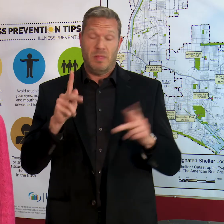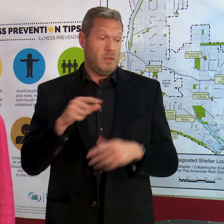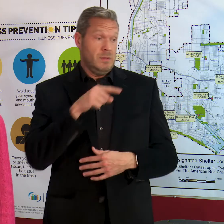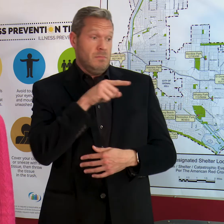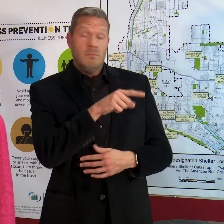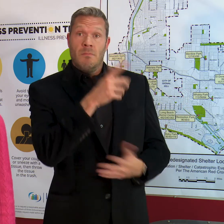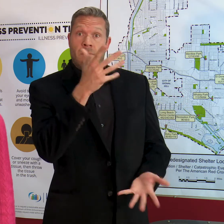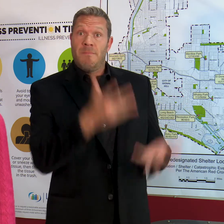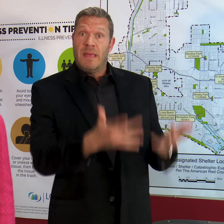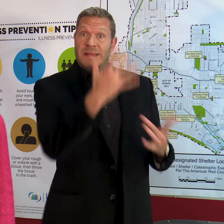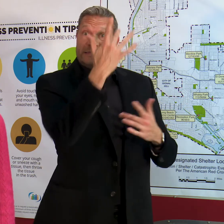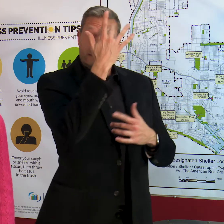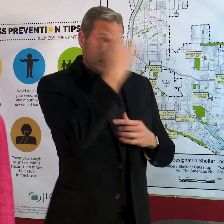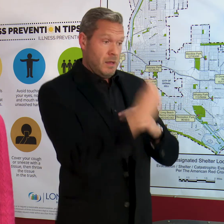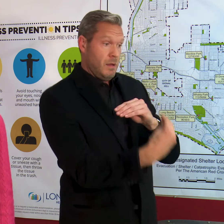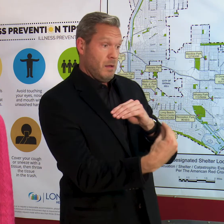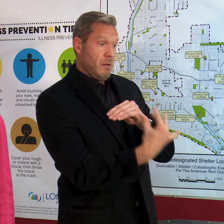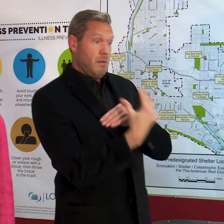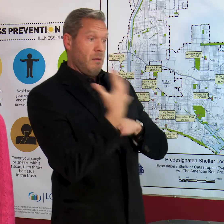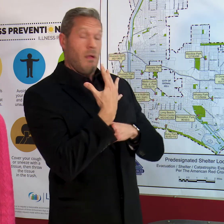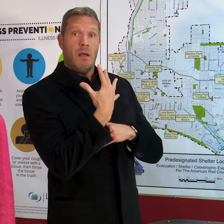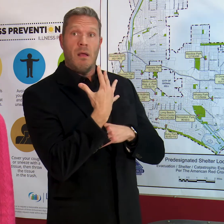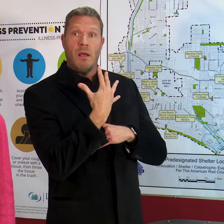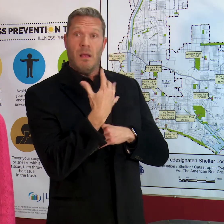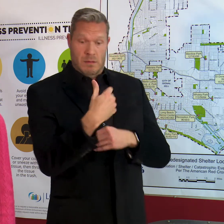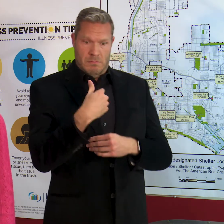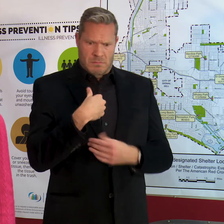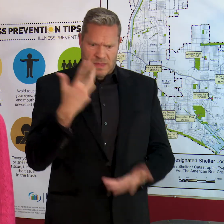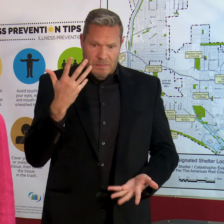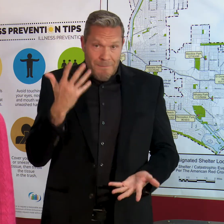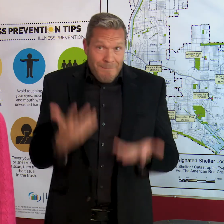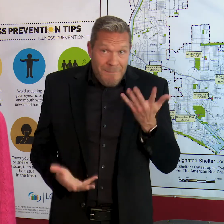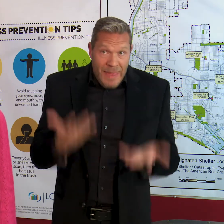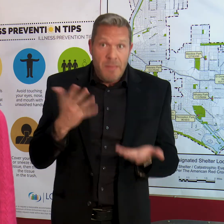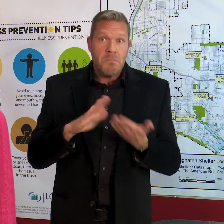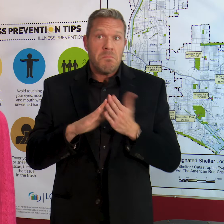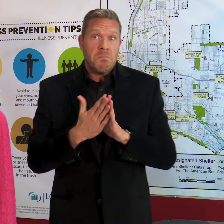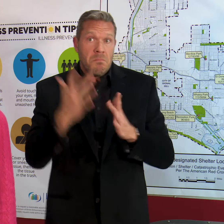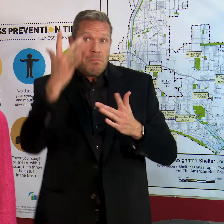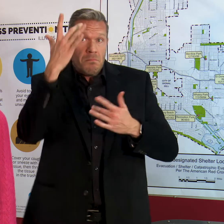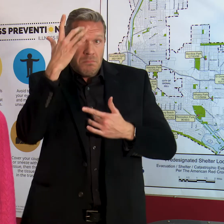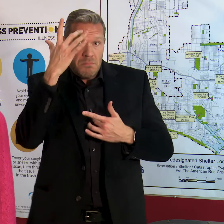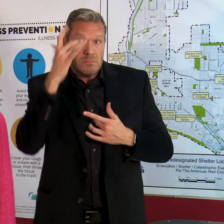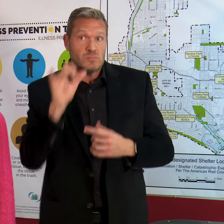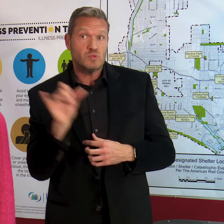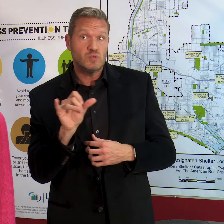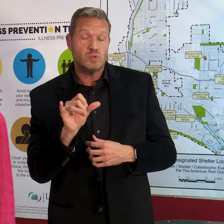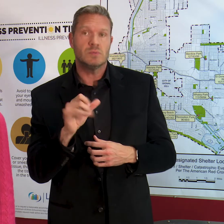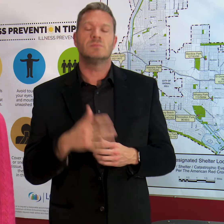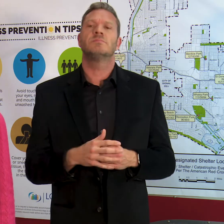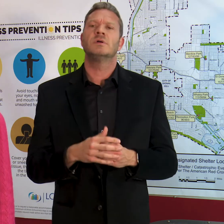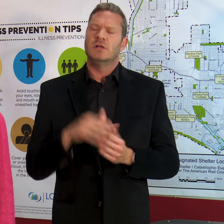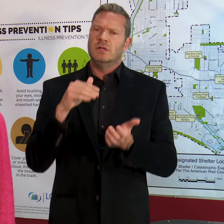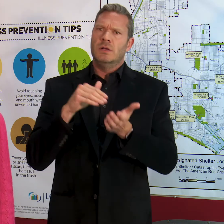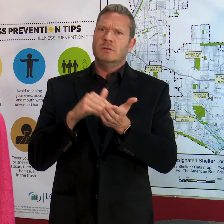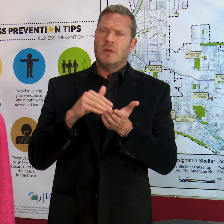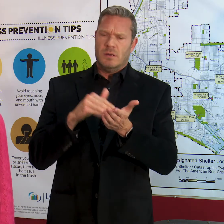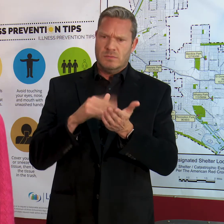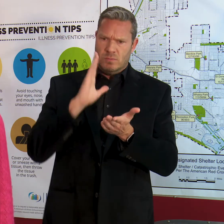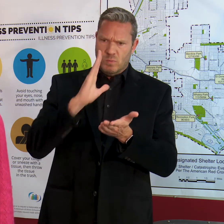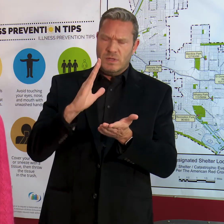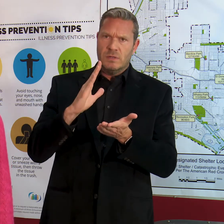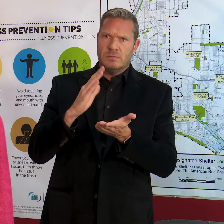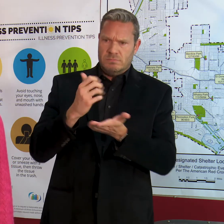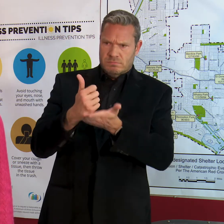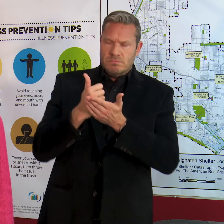away from others in the event that they too become infected. Public health officials work with people who are quarantined